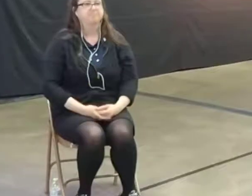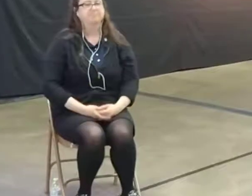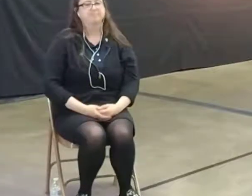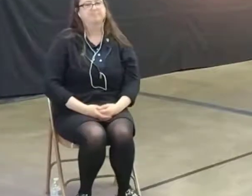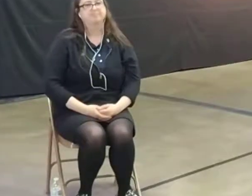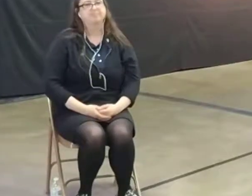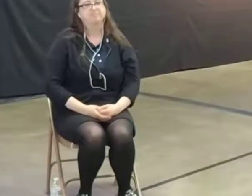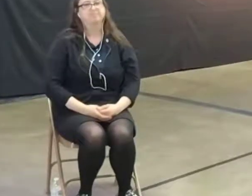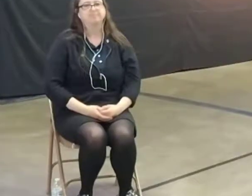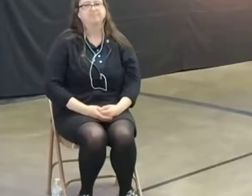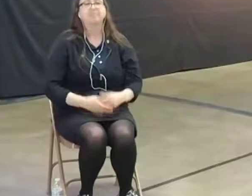You may be seated.